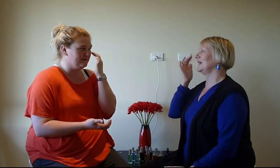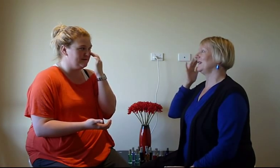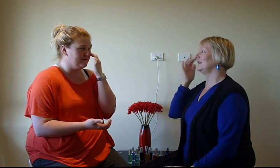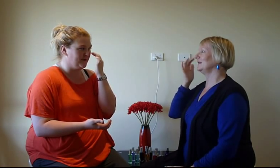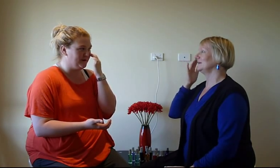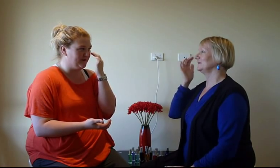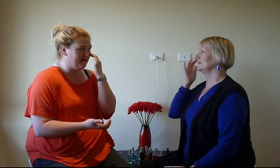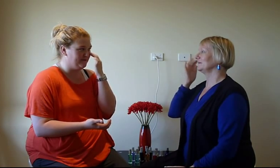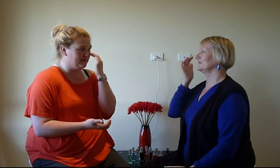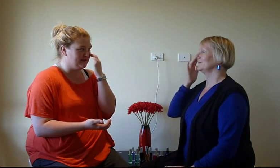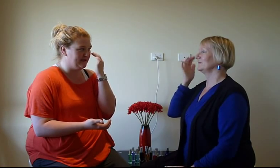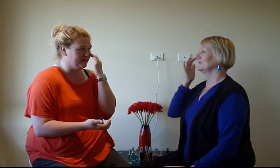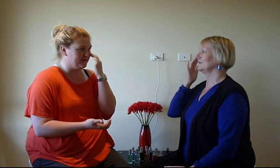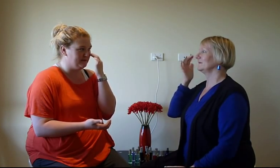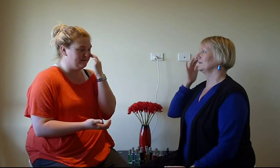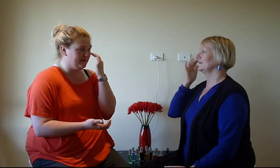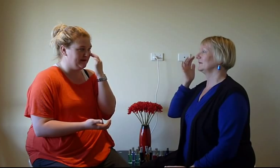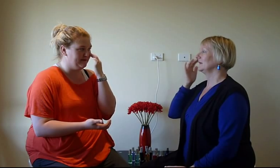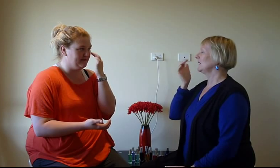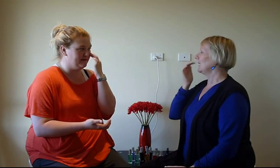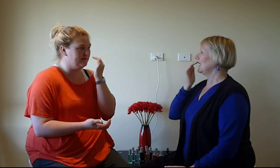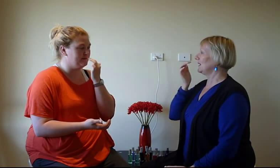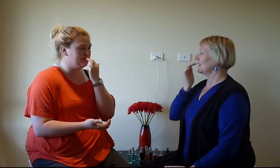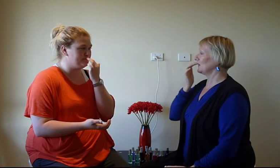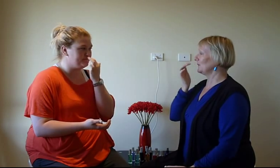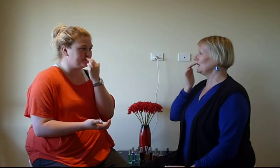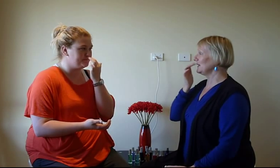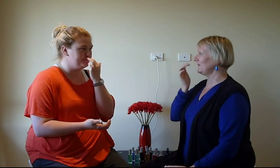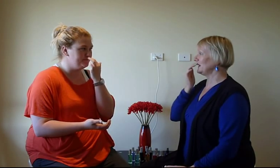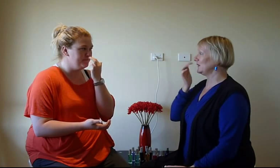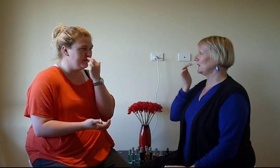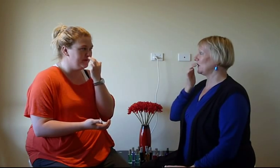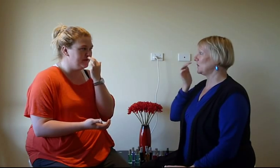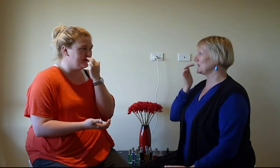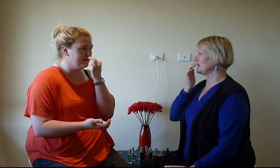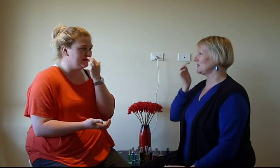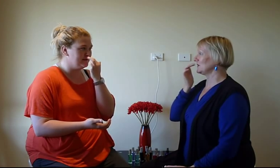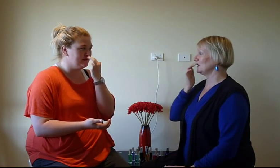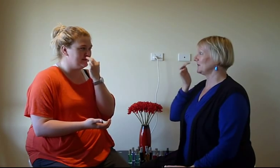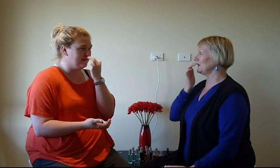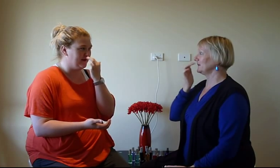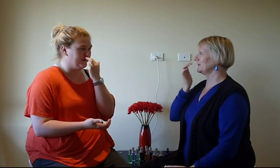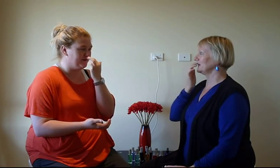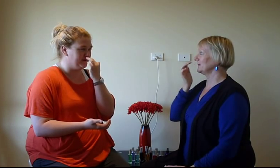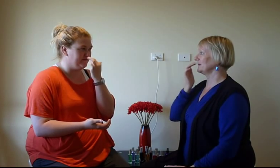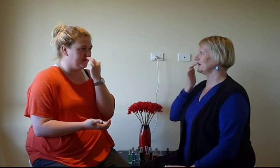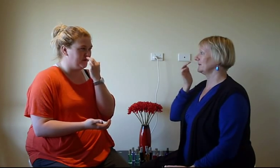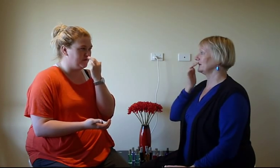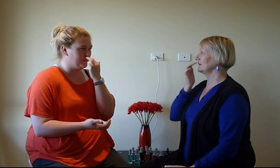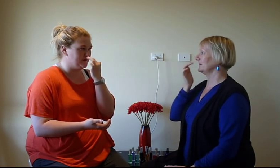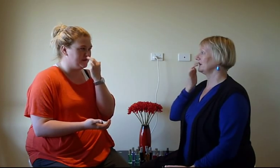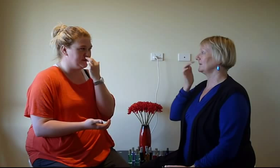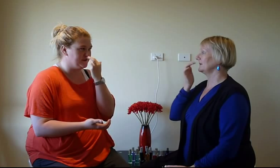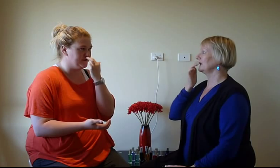hand. And I can really feel it when I walked into the shop. And I could really feel it when I walked into the shop.